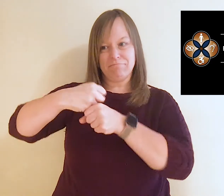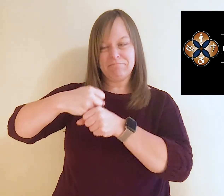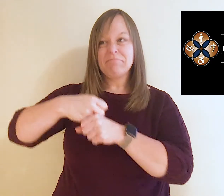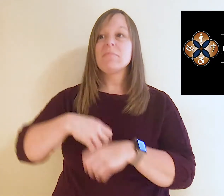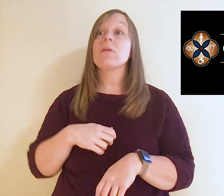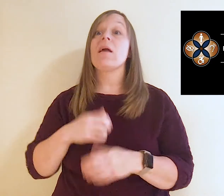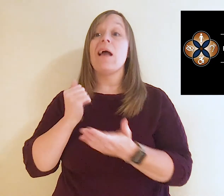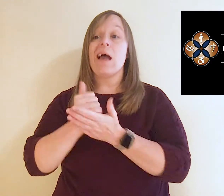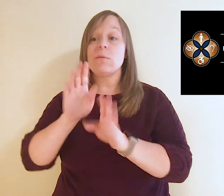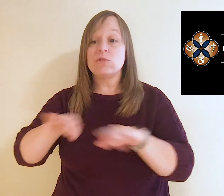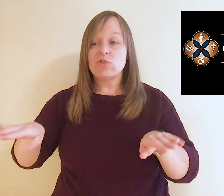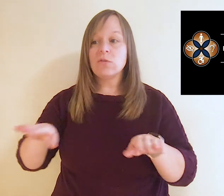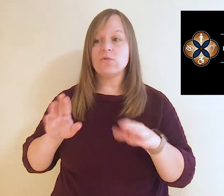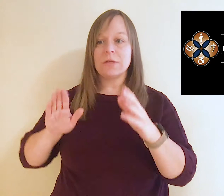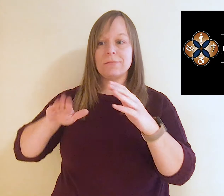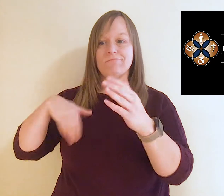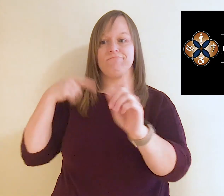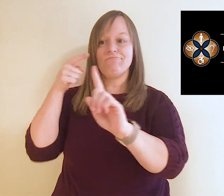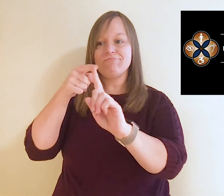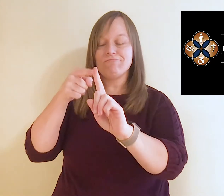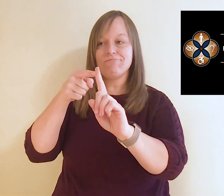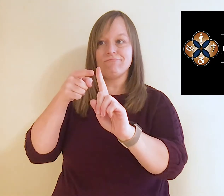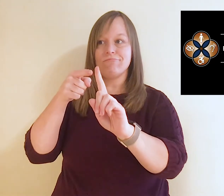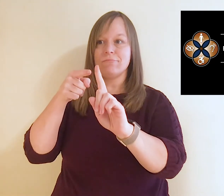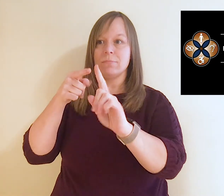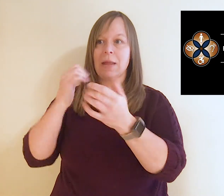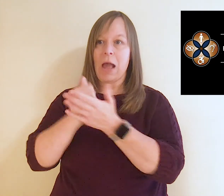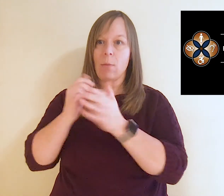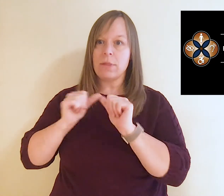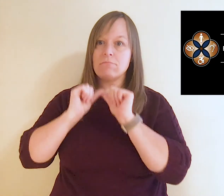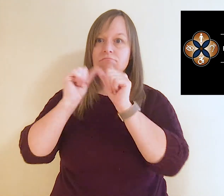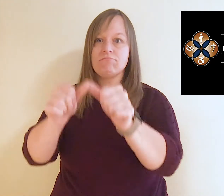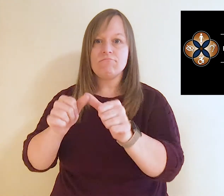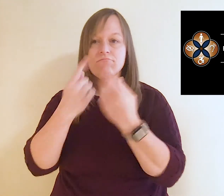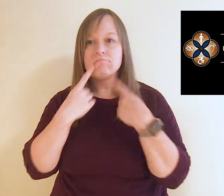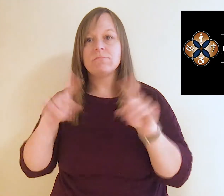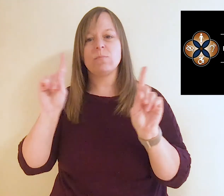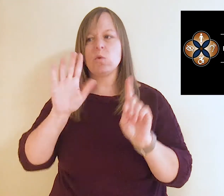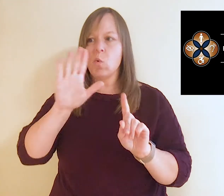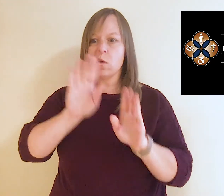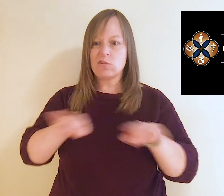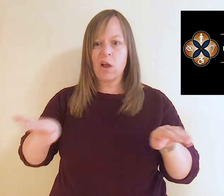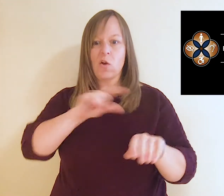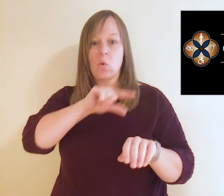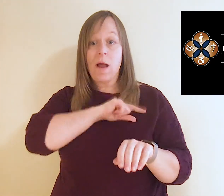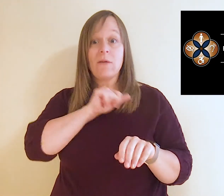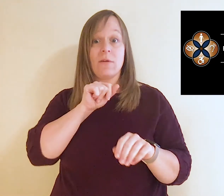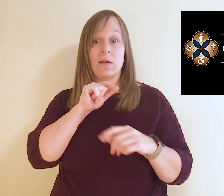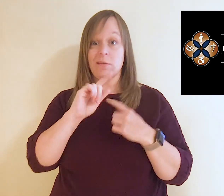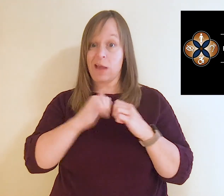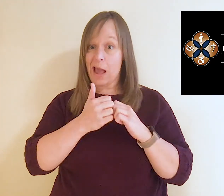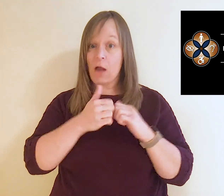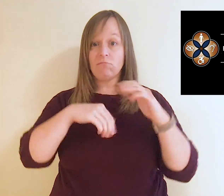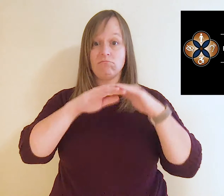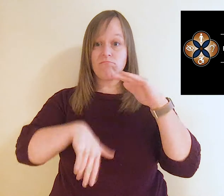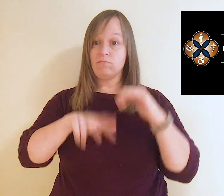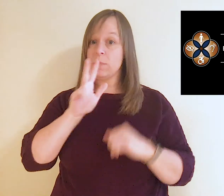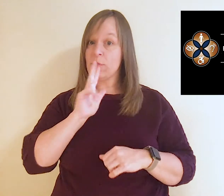to help children who are having trouble reaching developmental milestones. Your child qualifies for service if they're under three